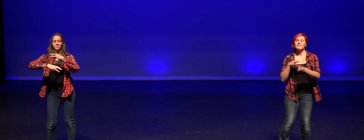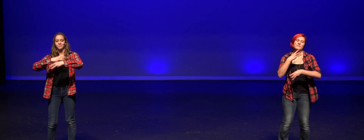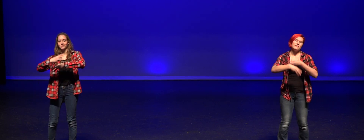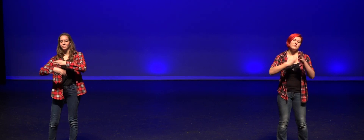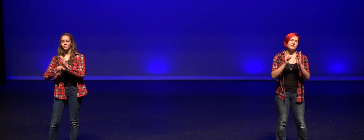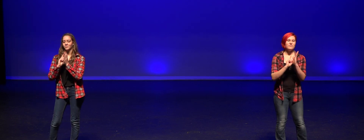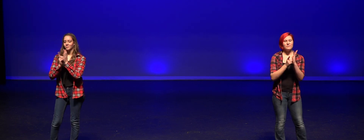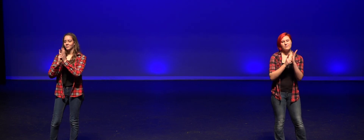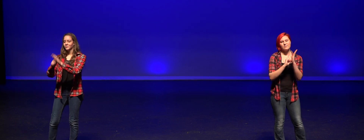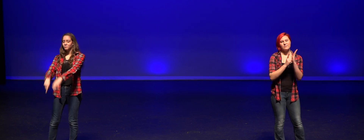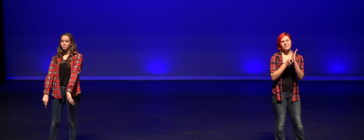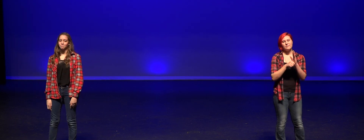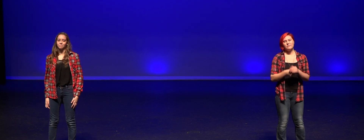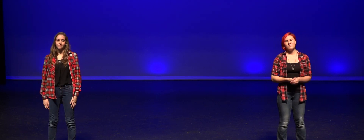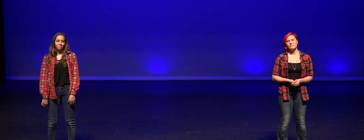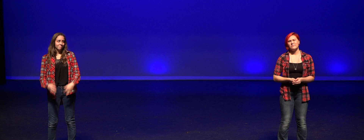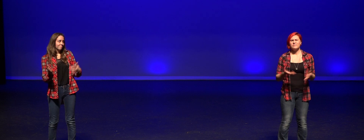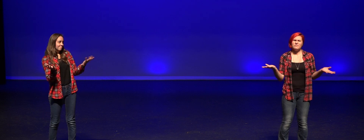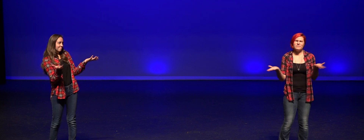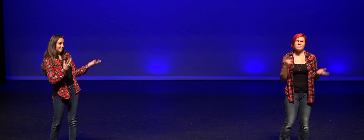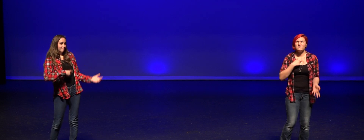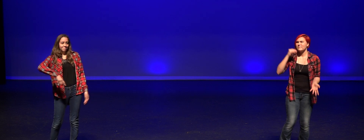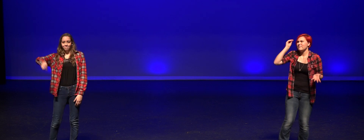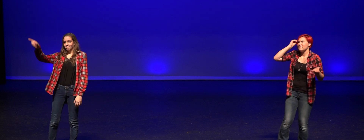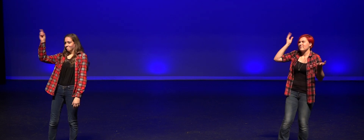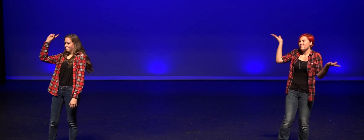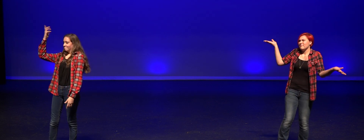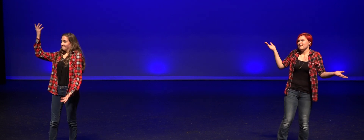change the world in a moment But what do I know?